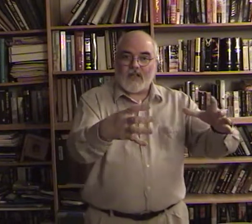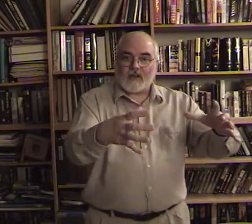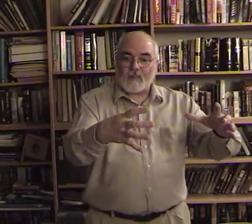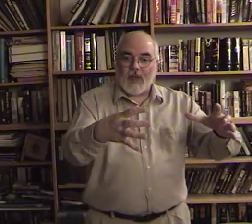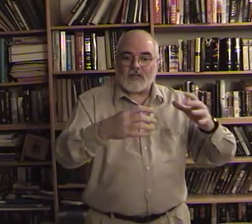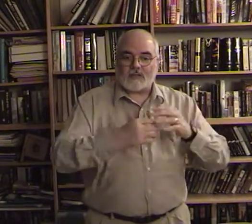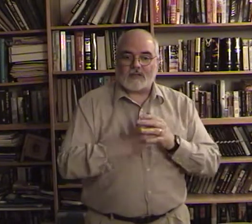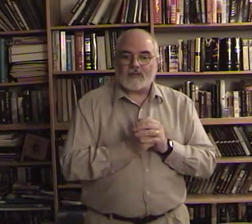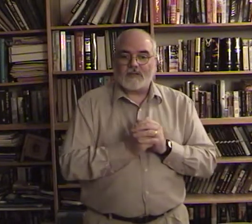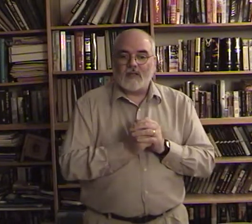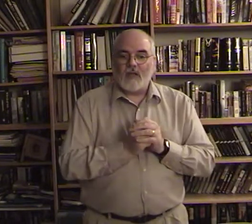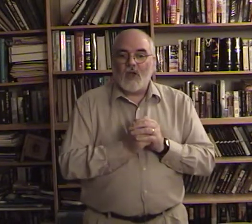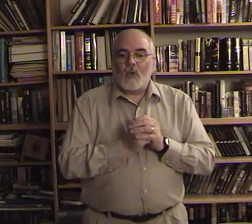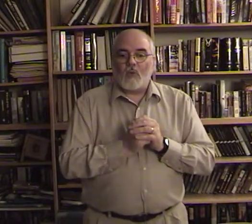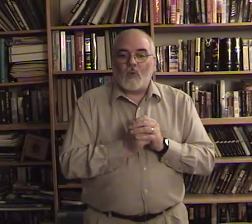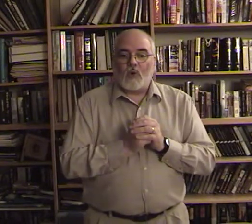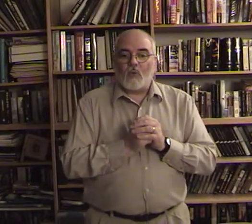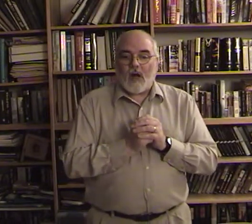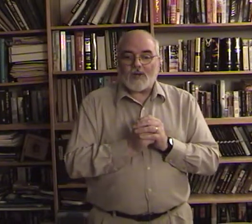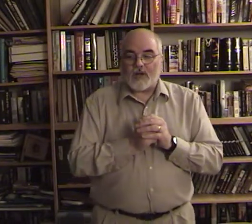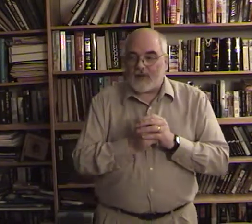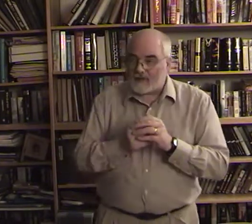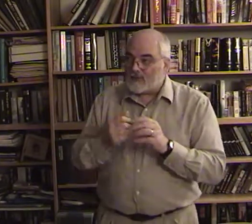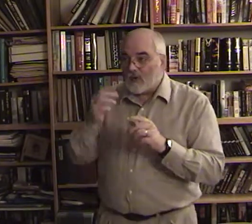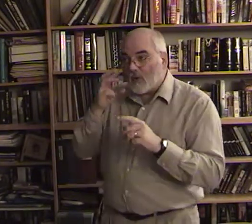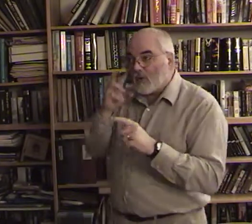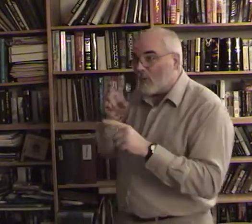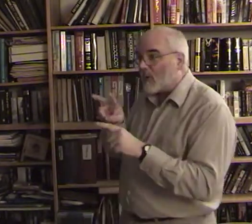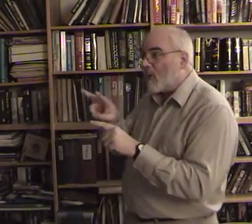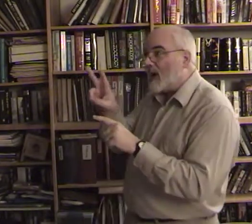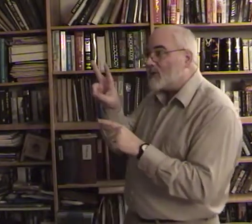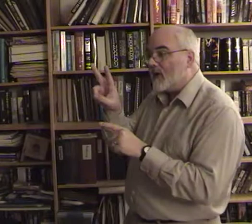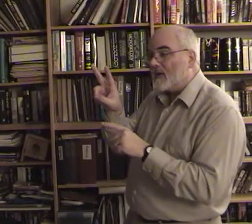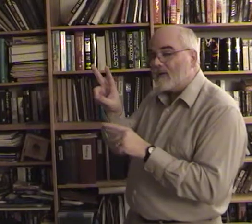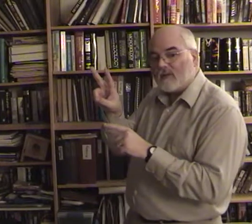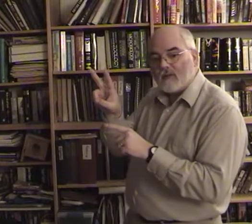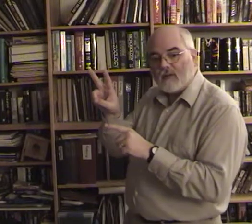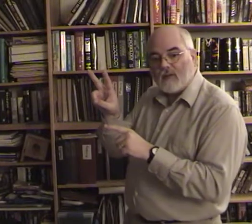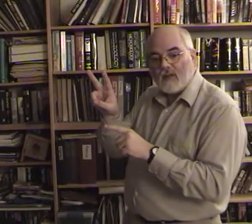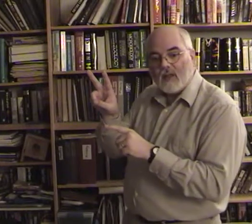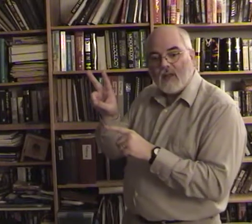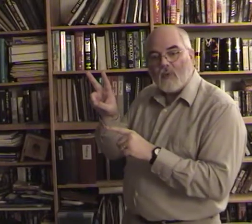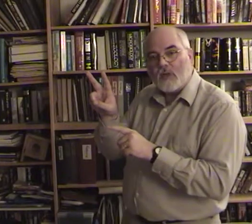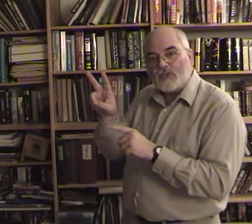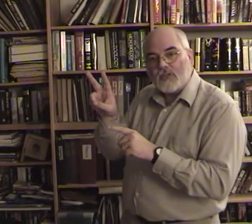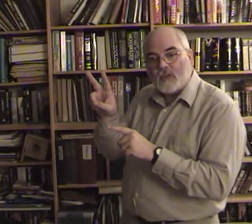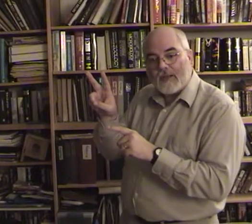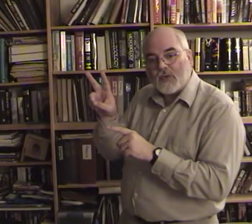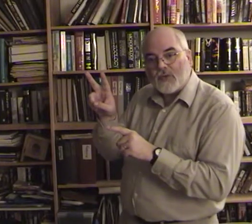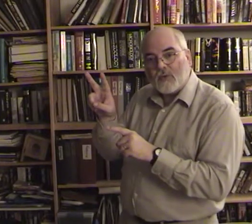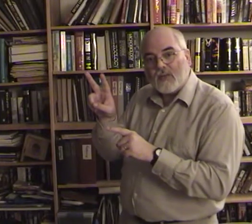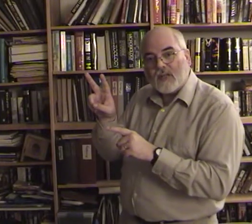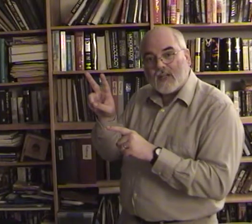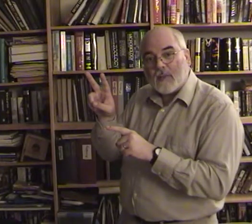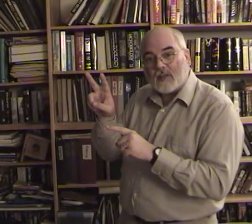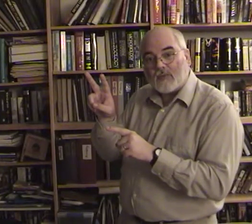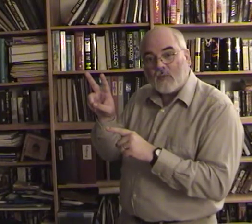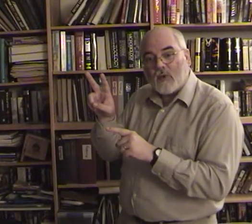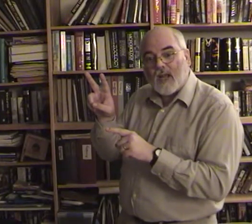the apostles were watching we're watching what's jesus about to do he's about to go fly